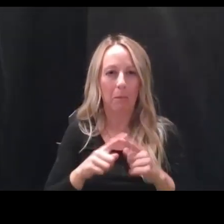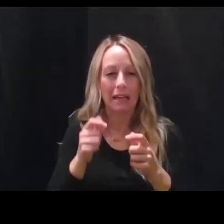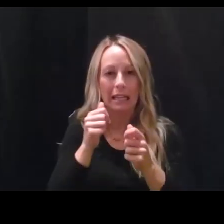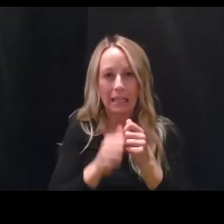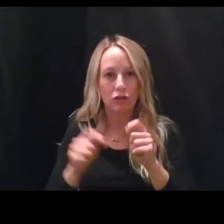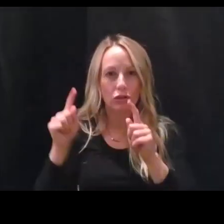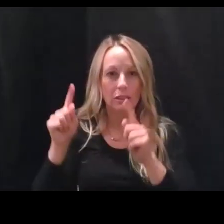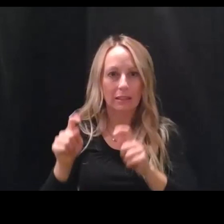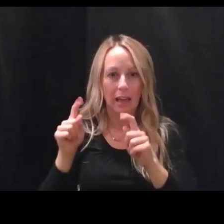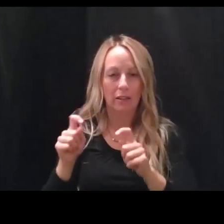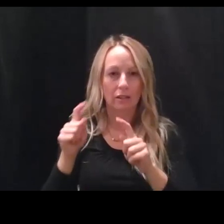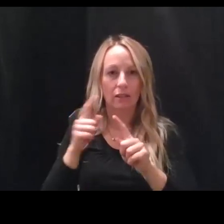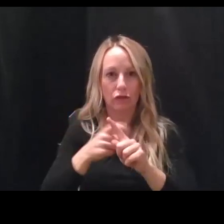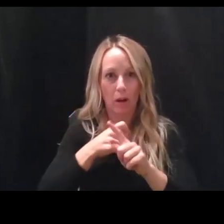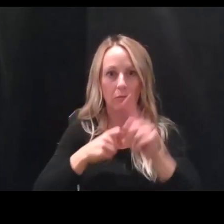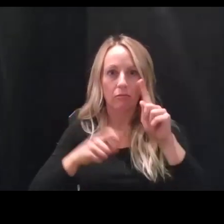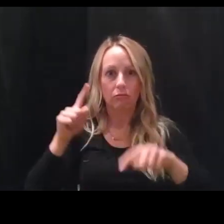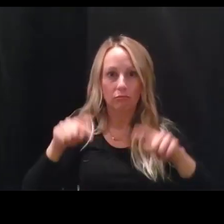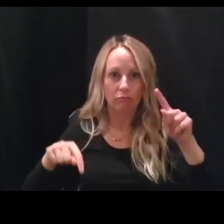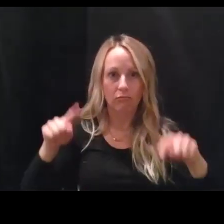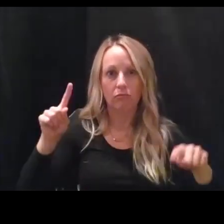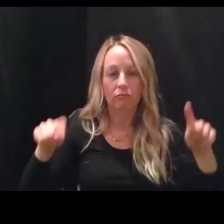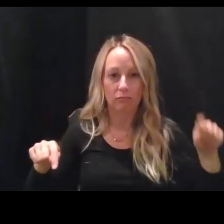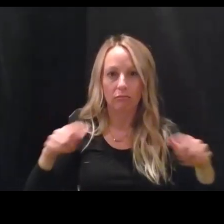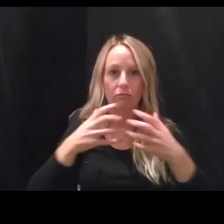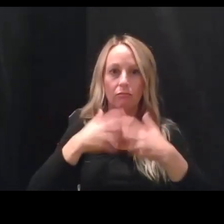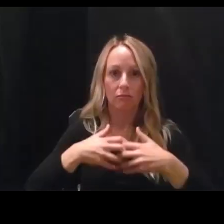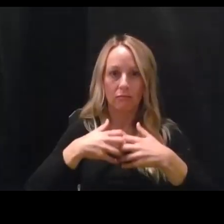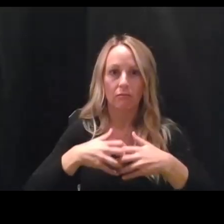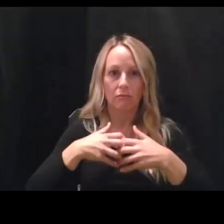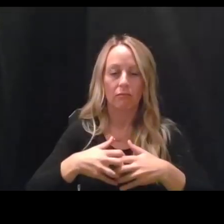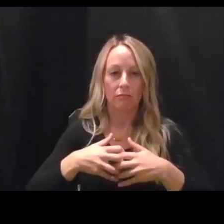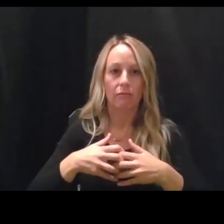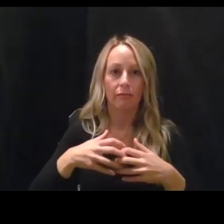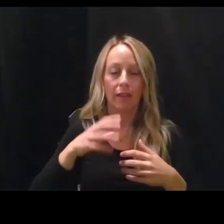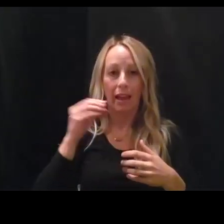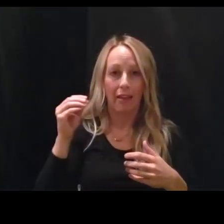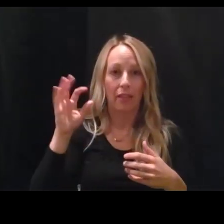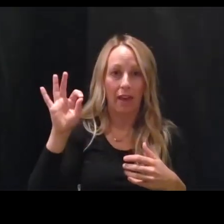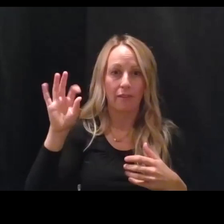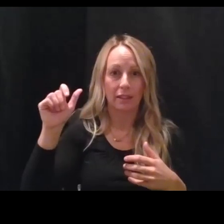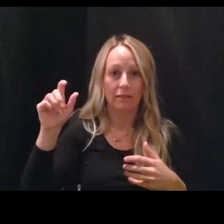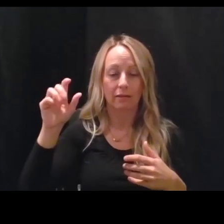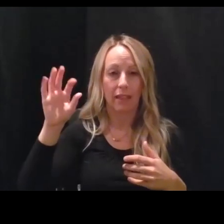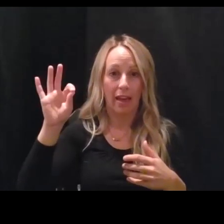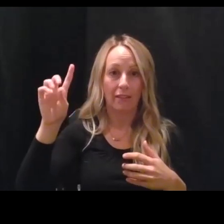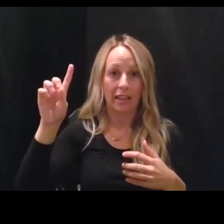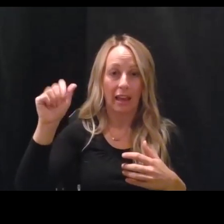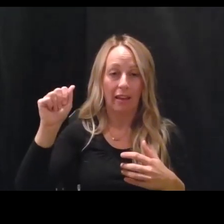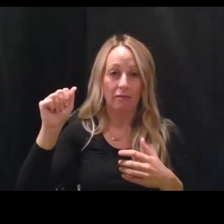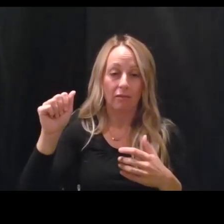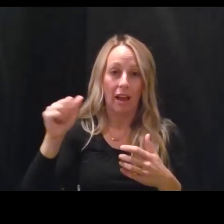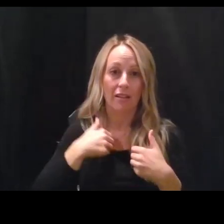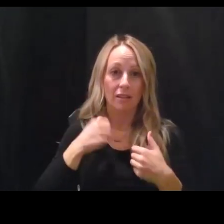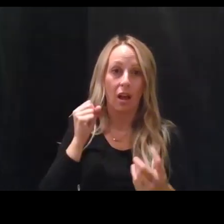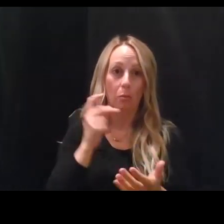submits, has data submitted to the Food and Drug Administration for its approval and specifies a